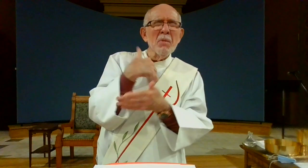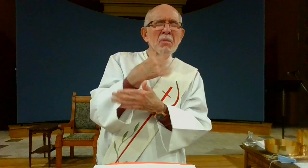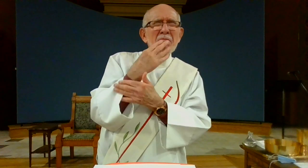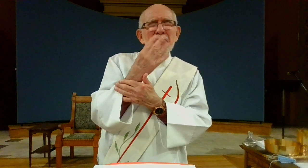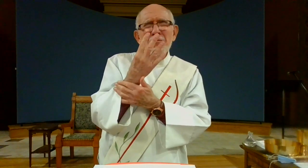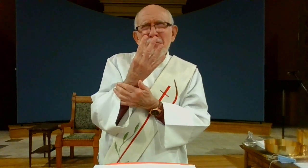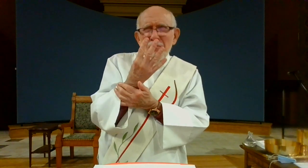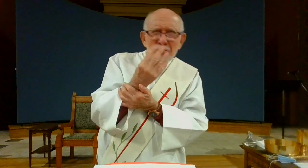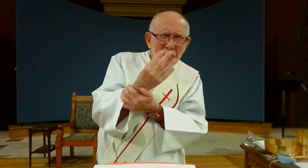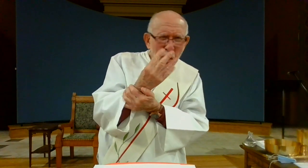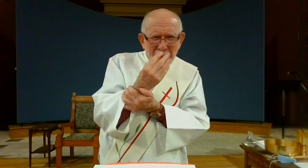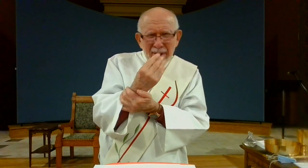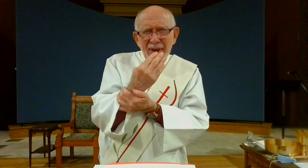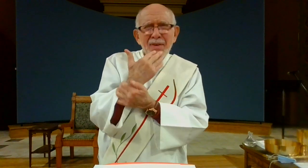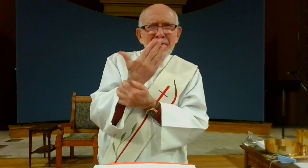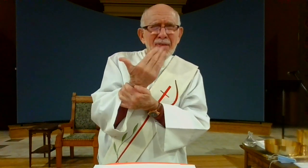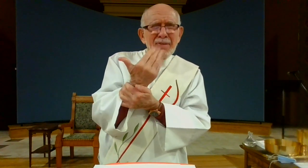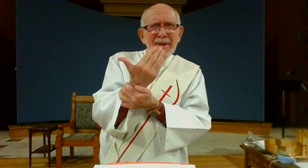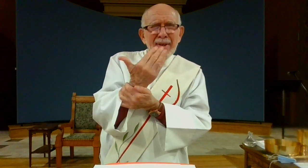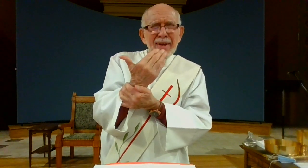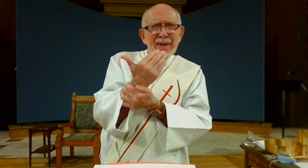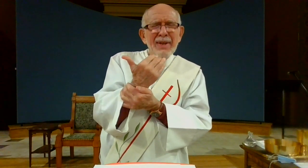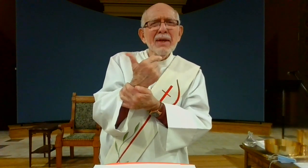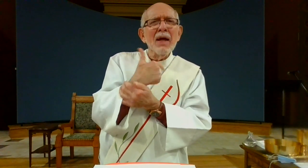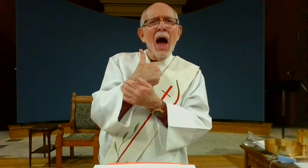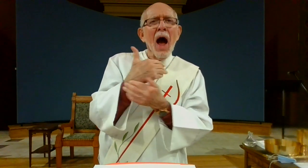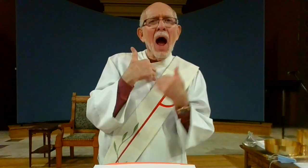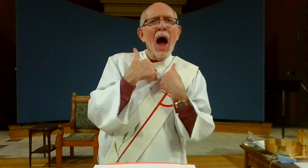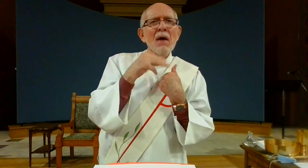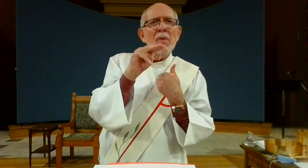Back in 1954 I was probably 14 or 15 years old